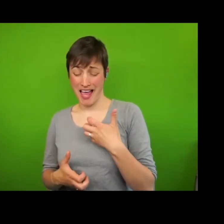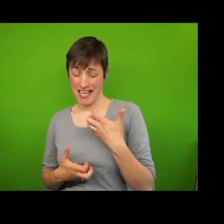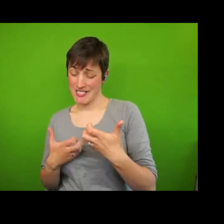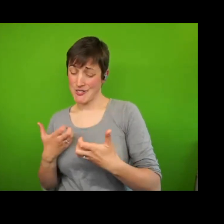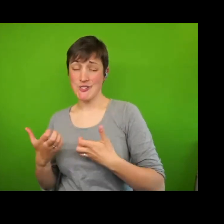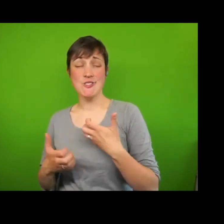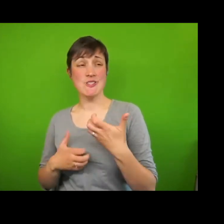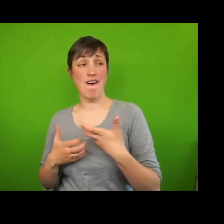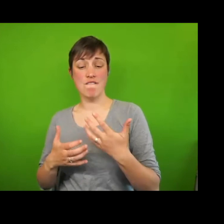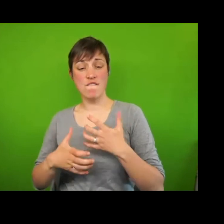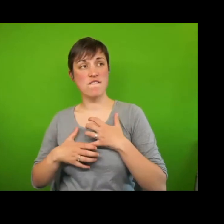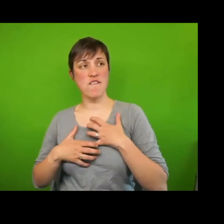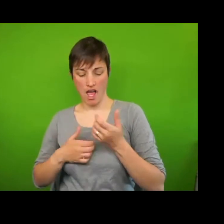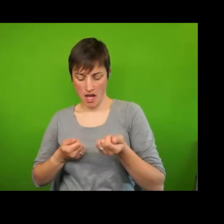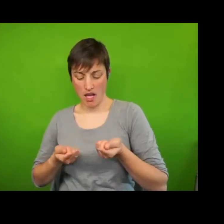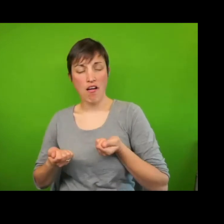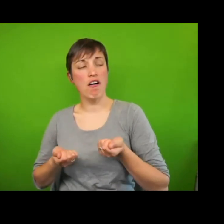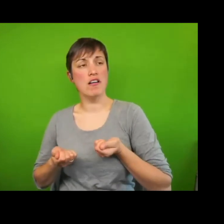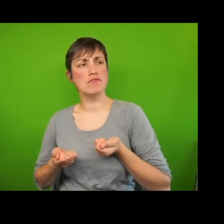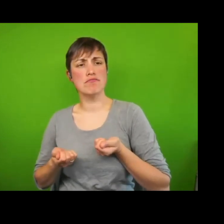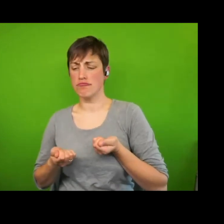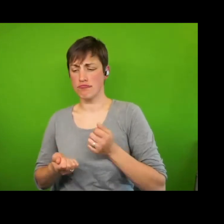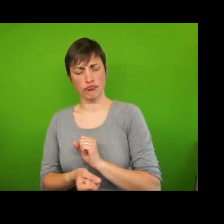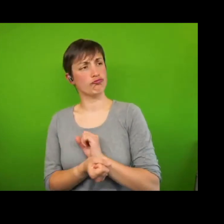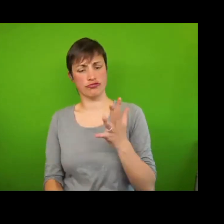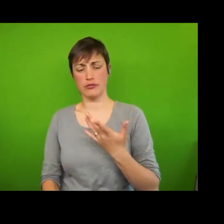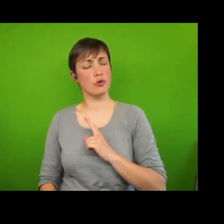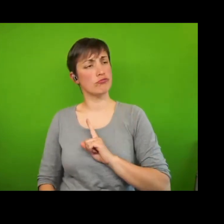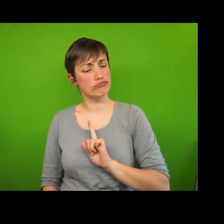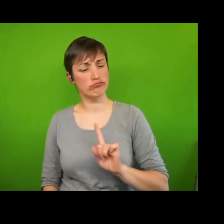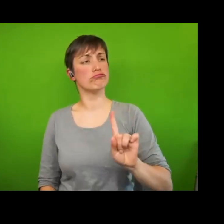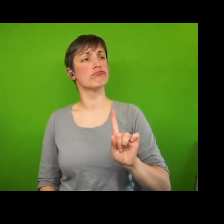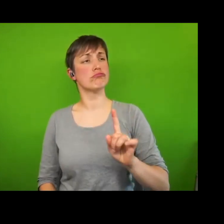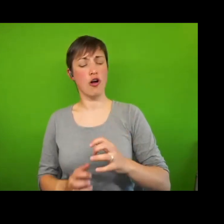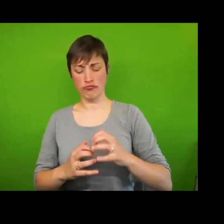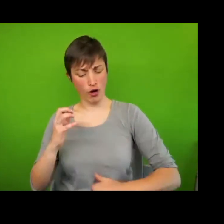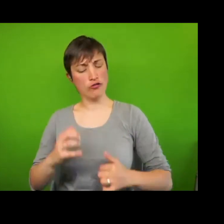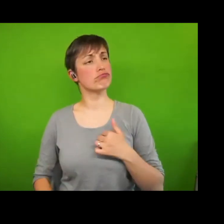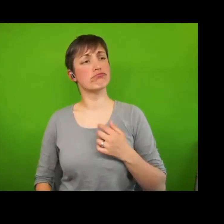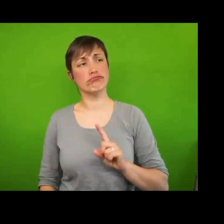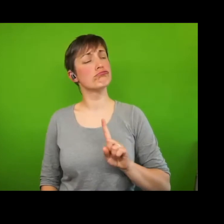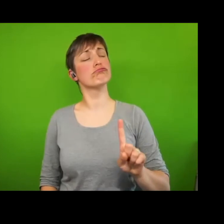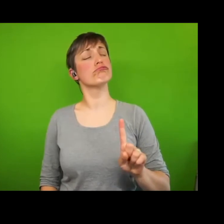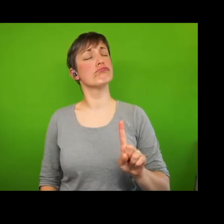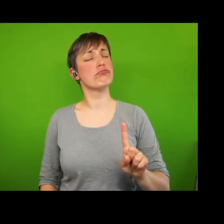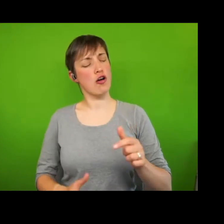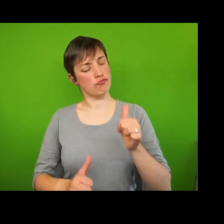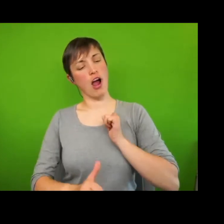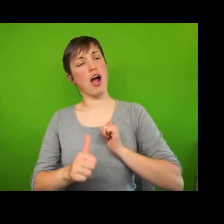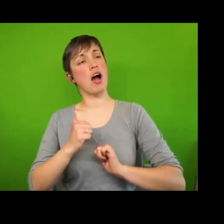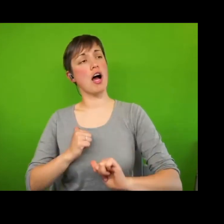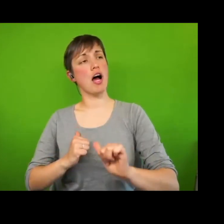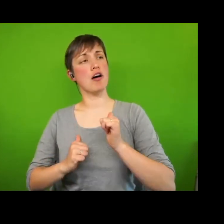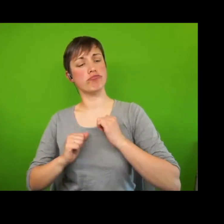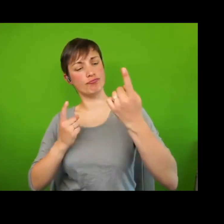control of you. I will not come as a prisoner. I will not come broken to you. I will come with pride and stand by your